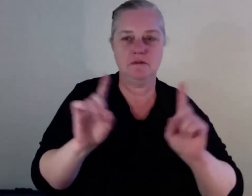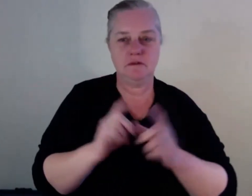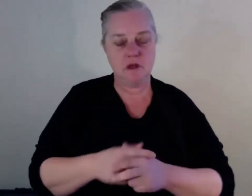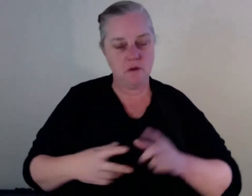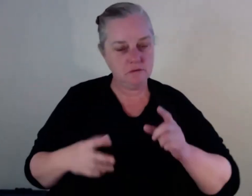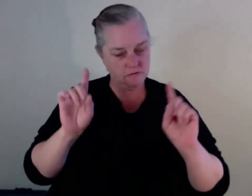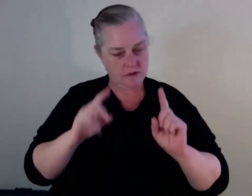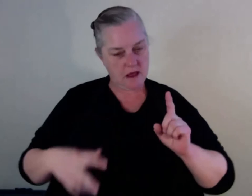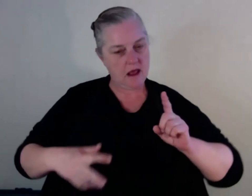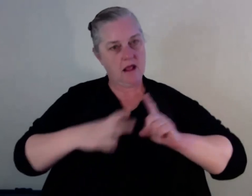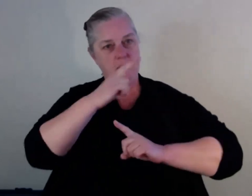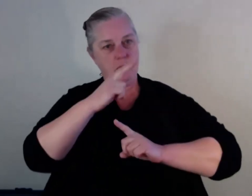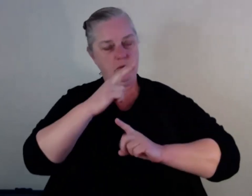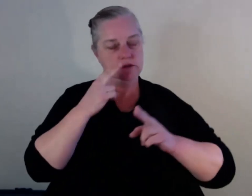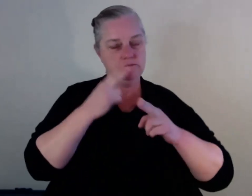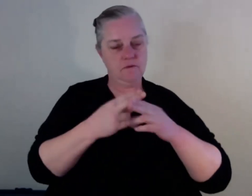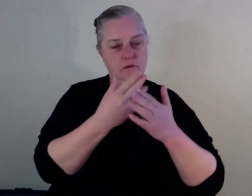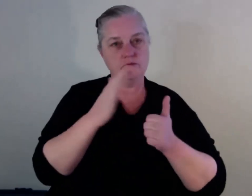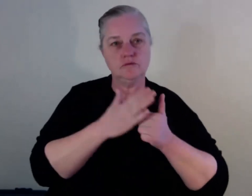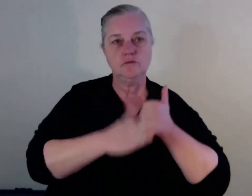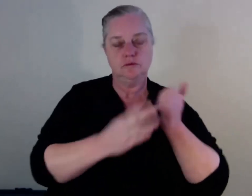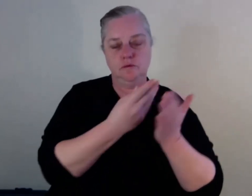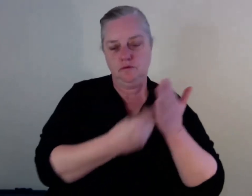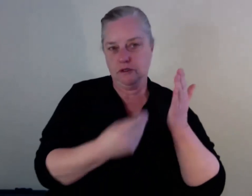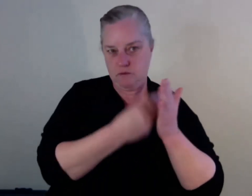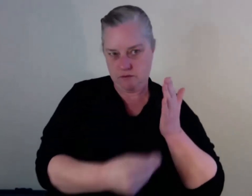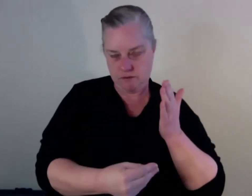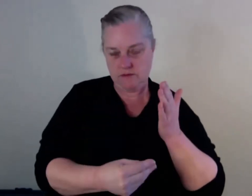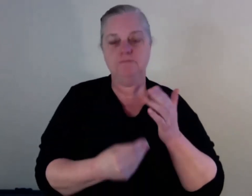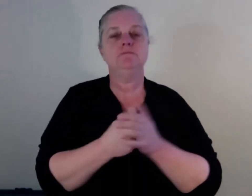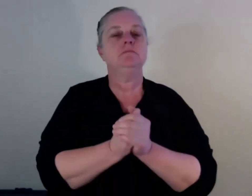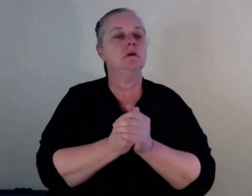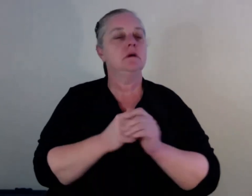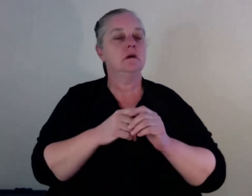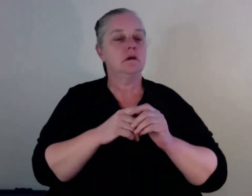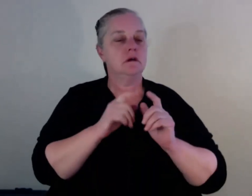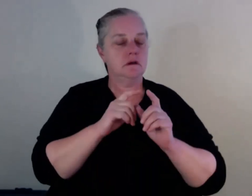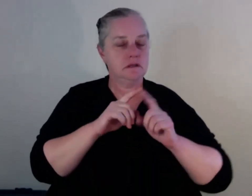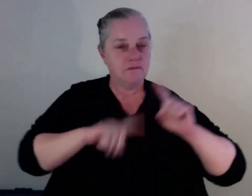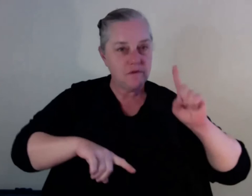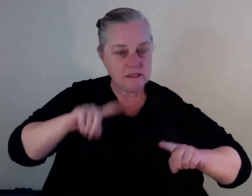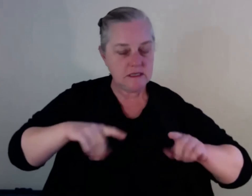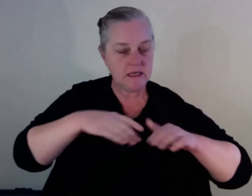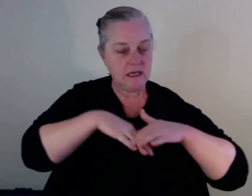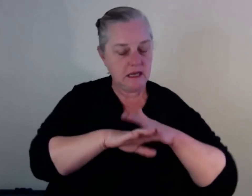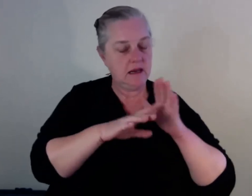Other Drug Settings Guide, which will be available on the NADA website shortly. We're also